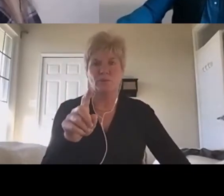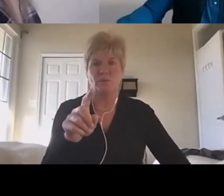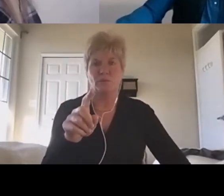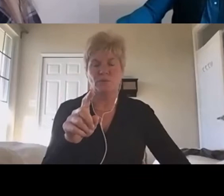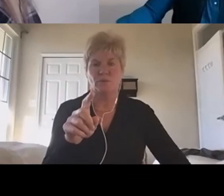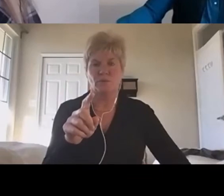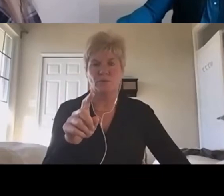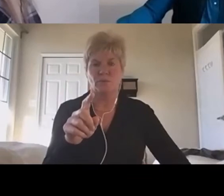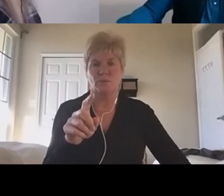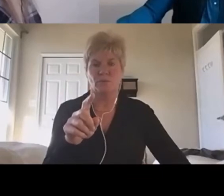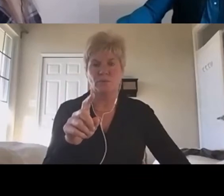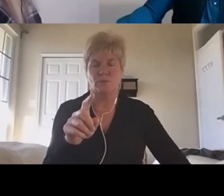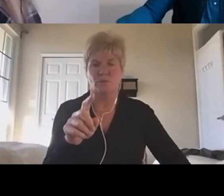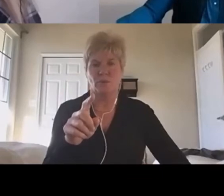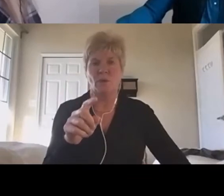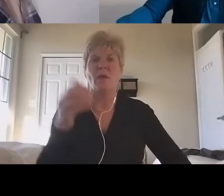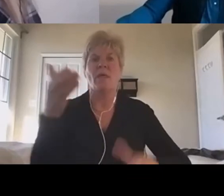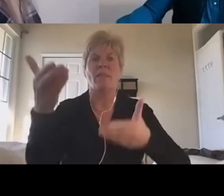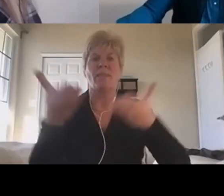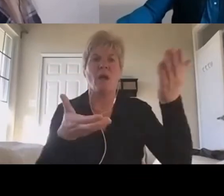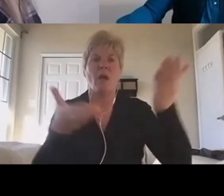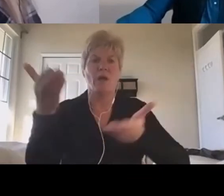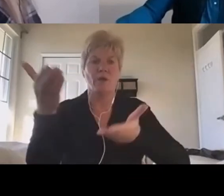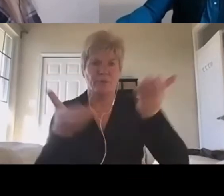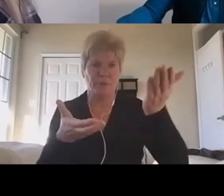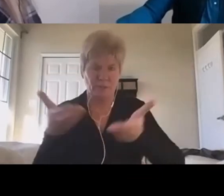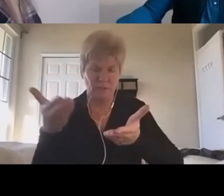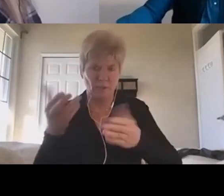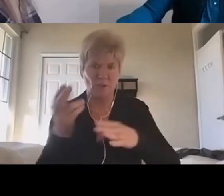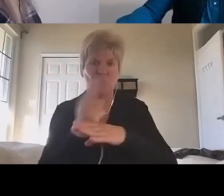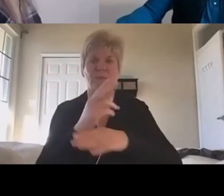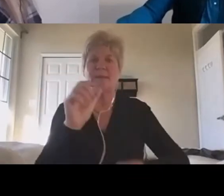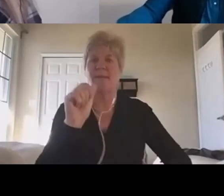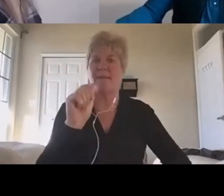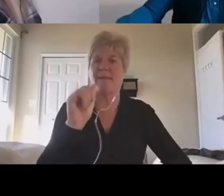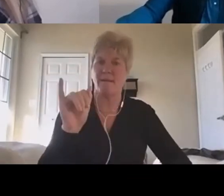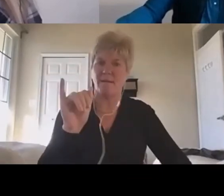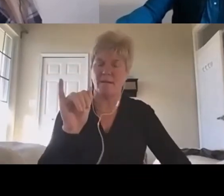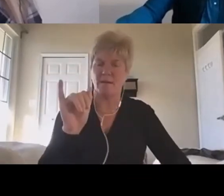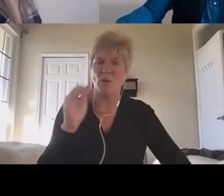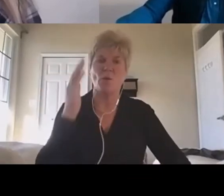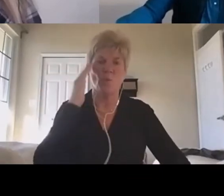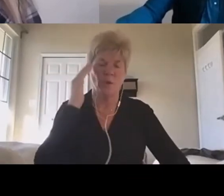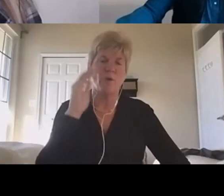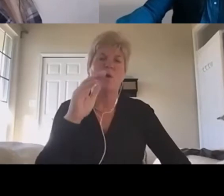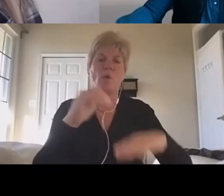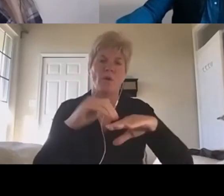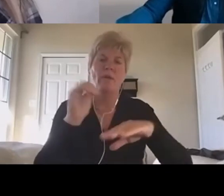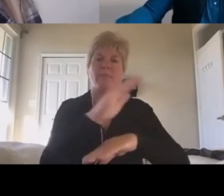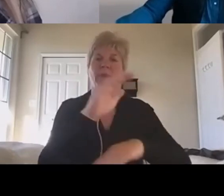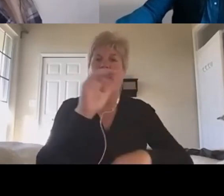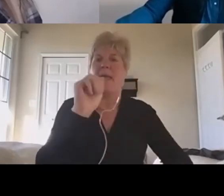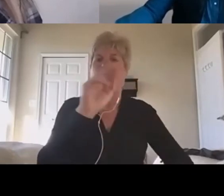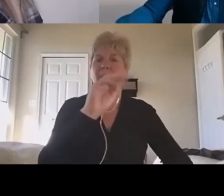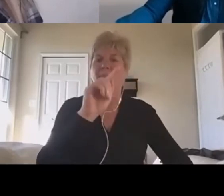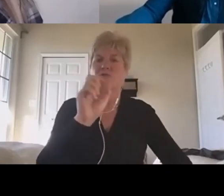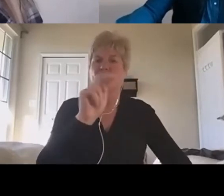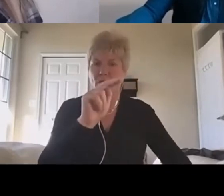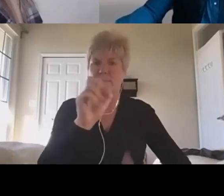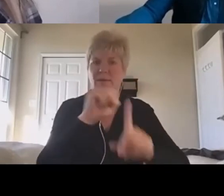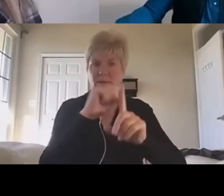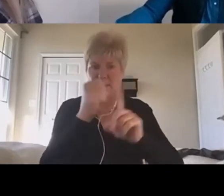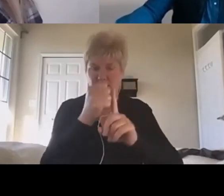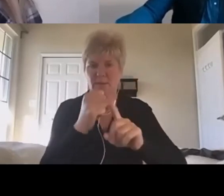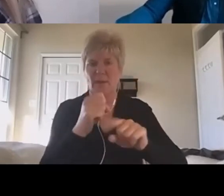I'm hiring using AI. We all know about the Amazon case. I'm wondering if